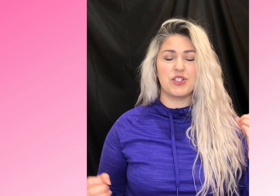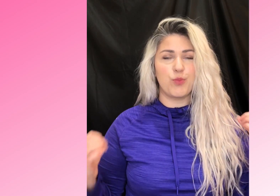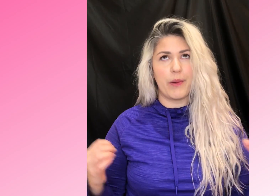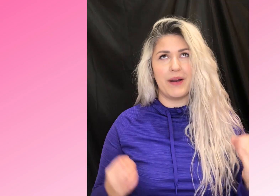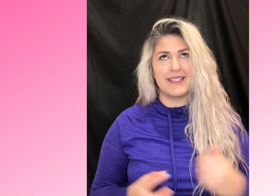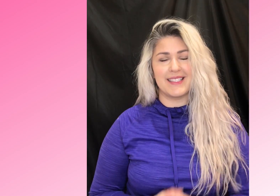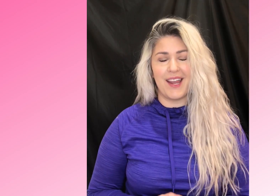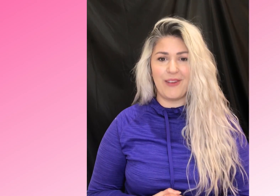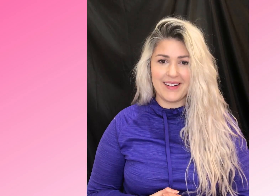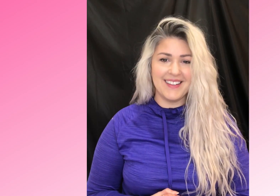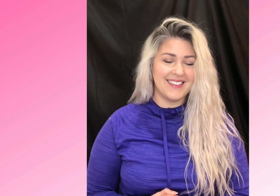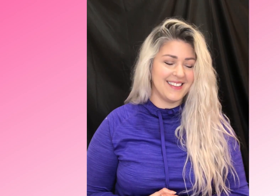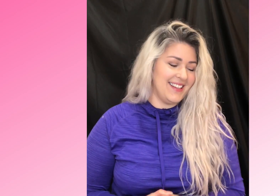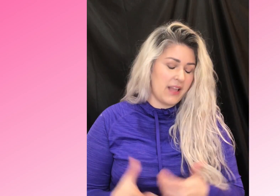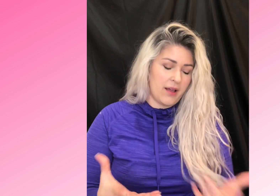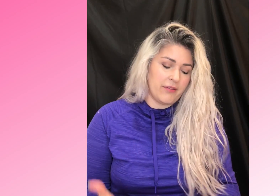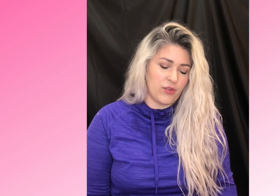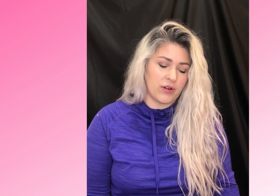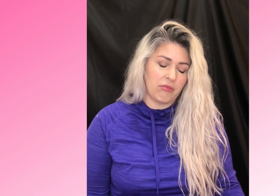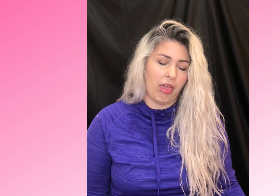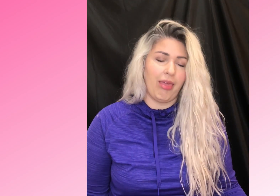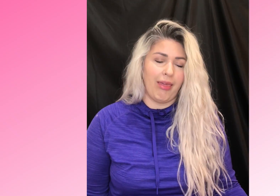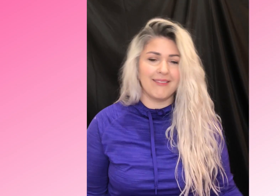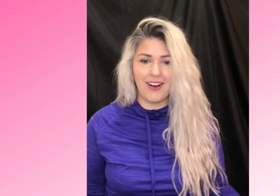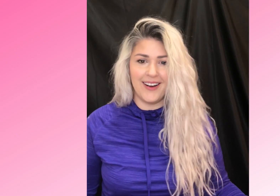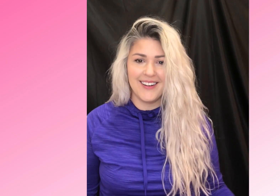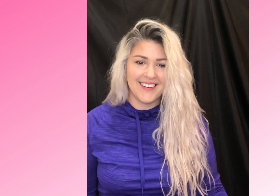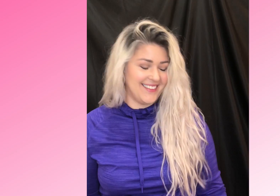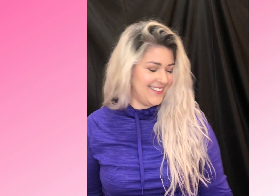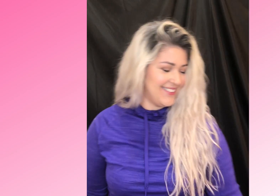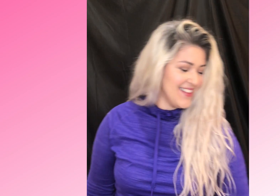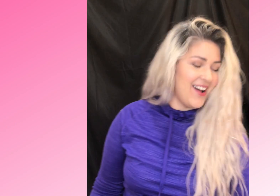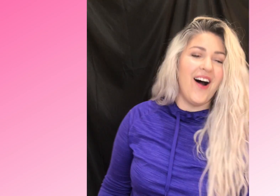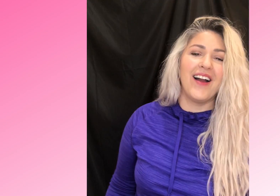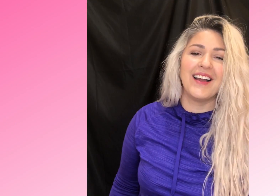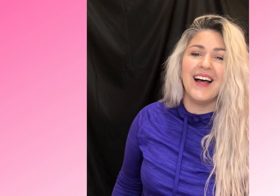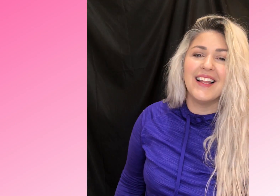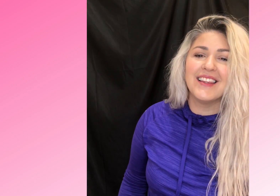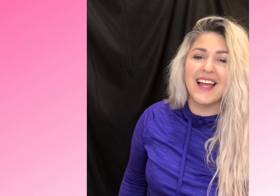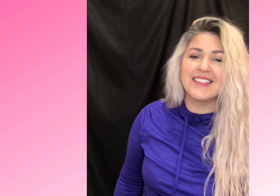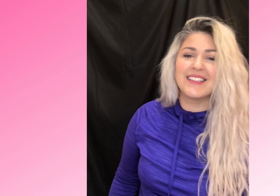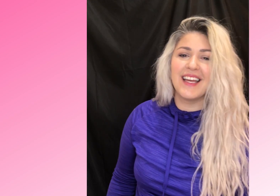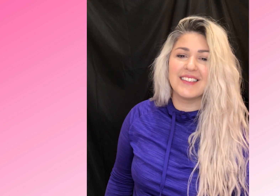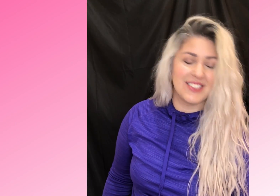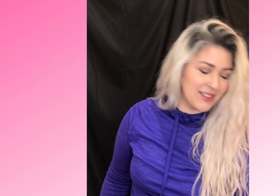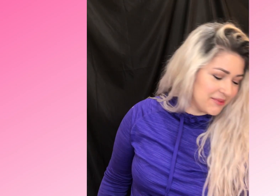which is where we want it to stay, right? And not on the floor. Gone. All right, let's get to it.